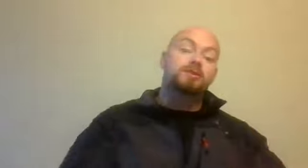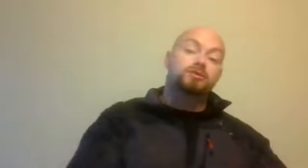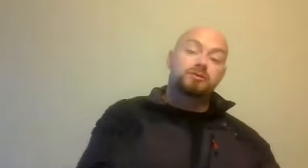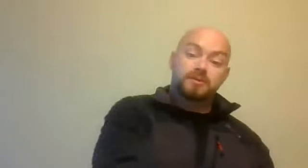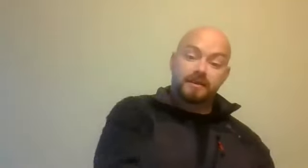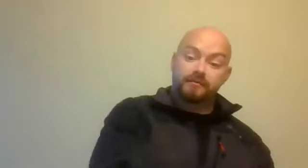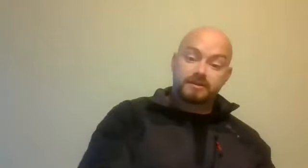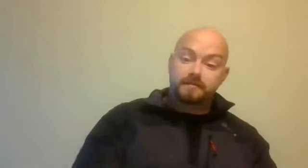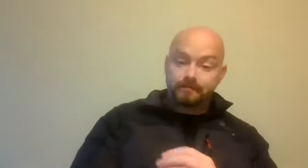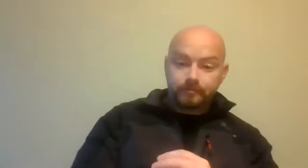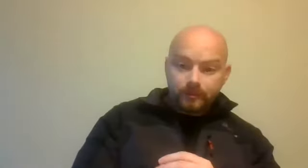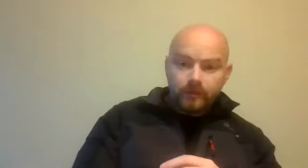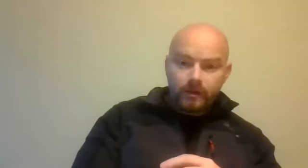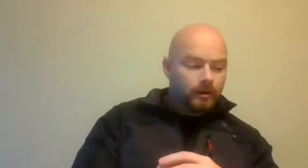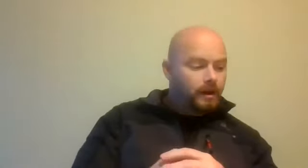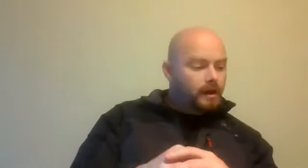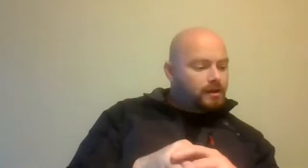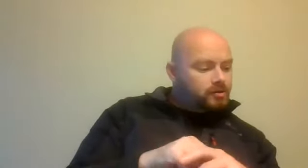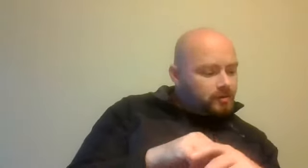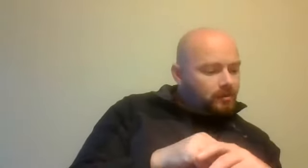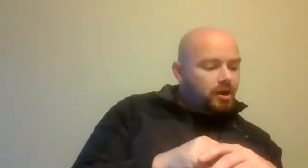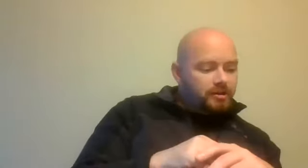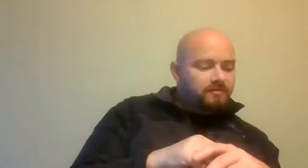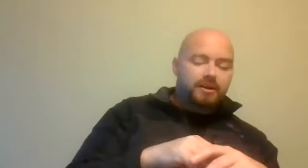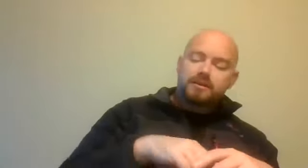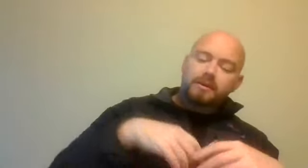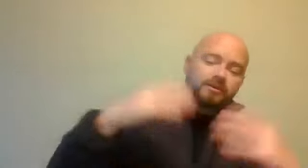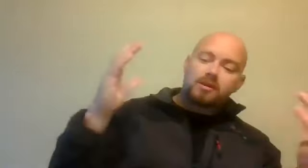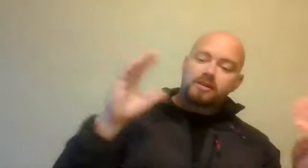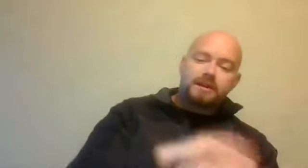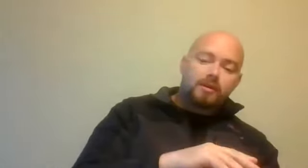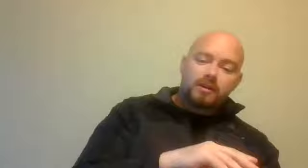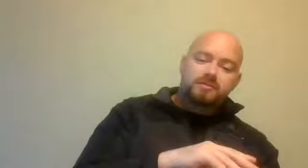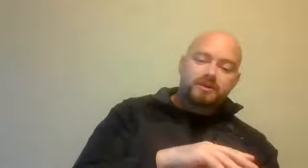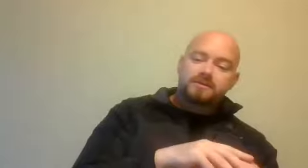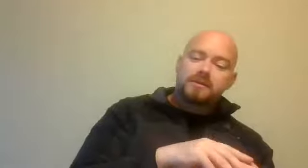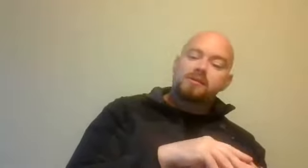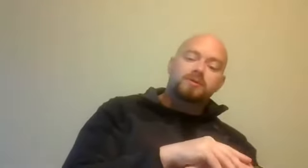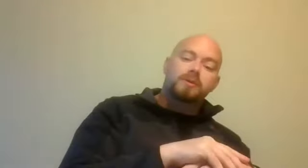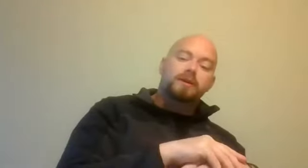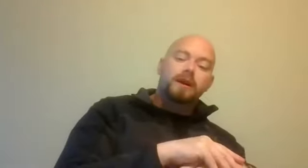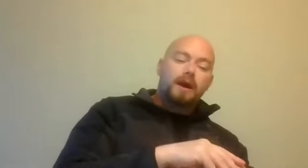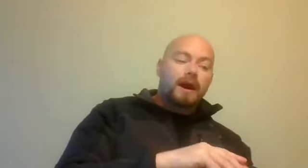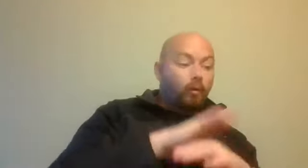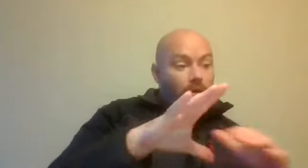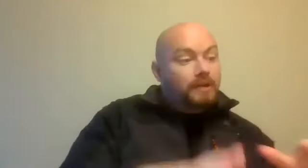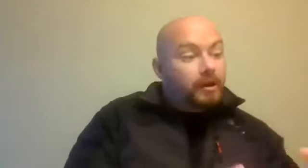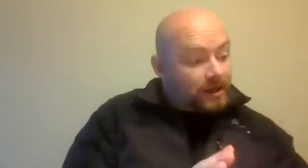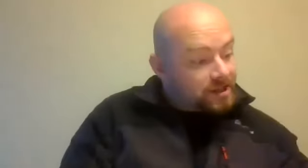not just the perceived risk. So some of the congress of voices, we could talk all day about congress of voices, I'm not going to go in there. What I will do actually